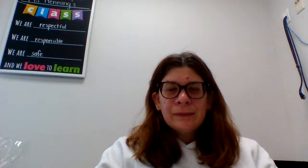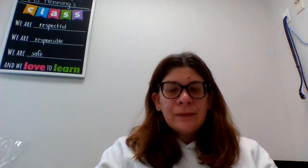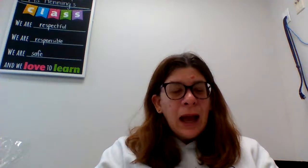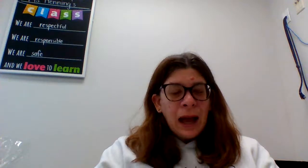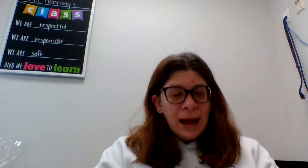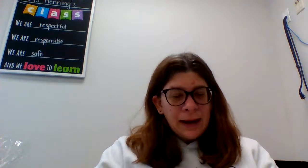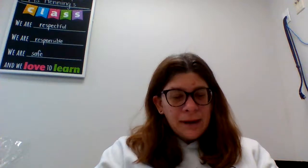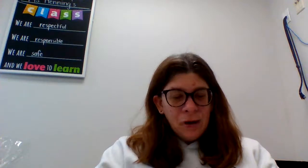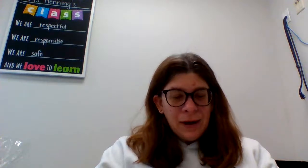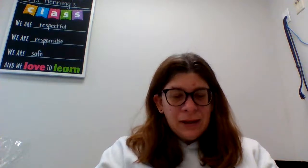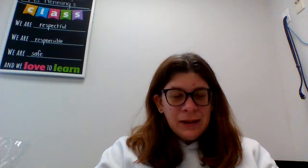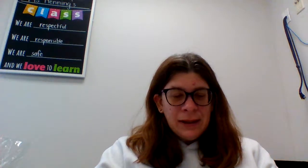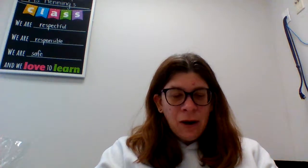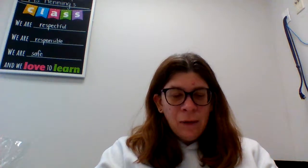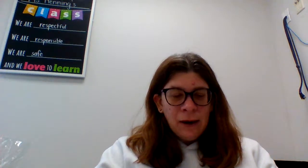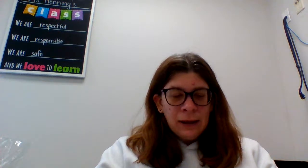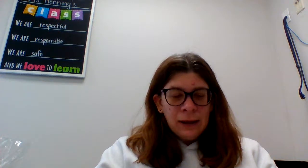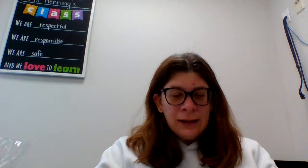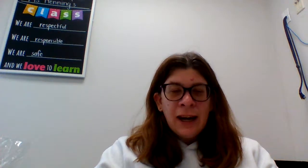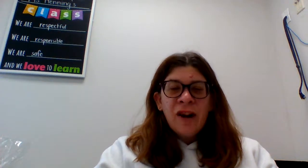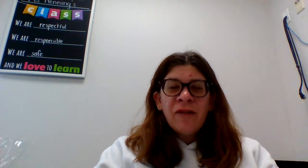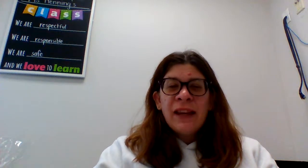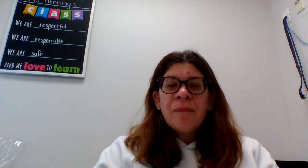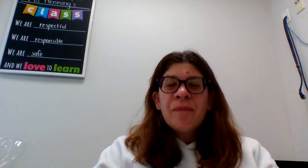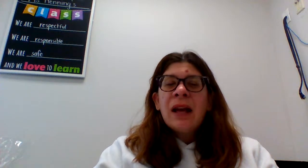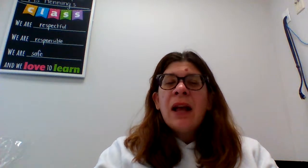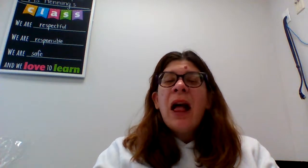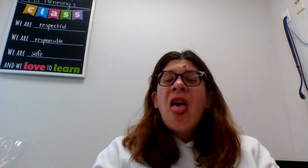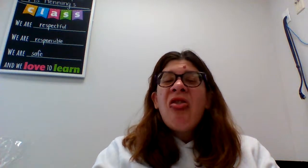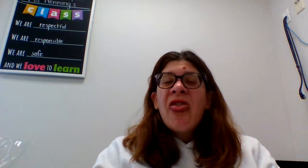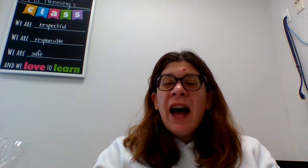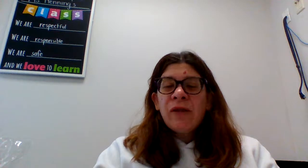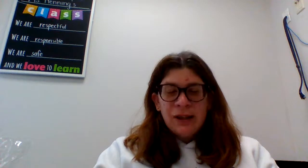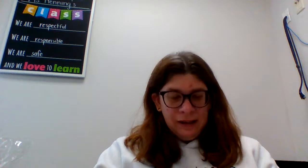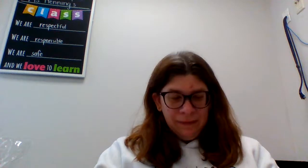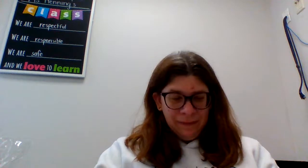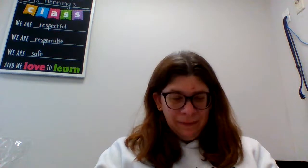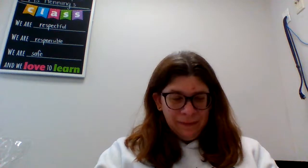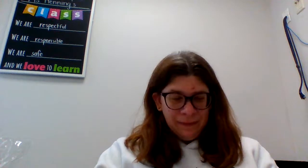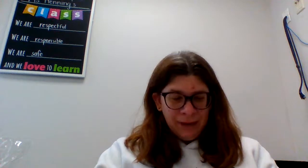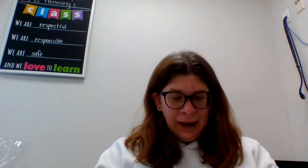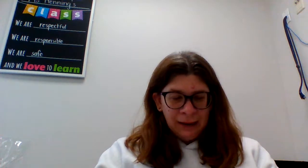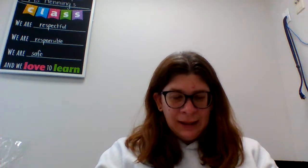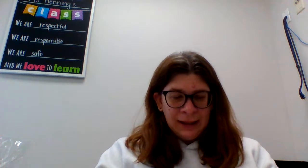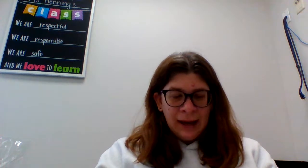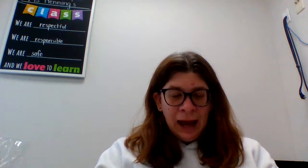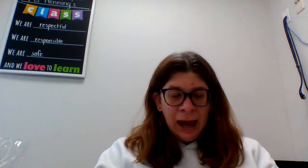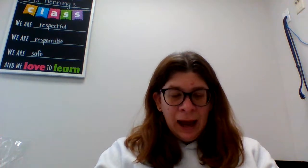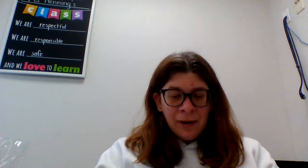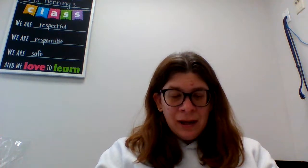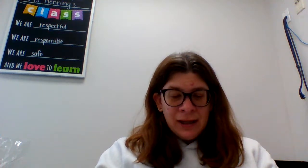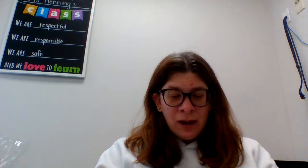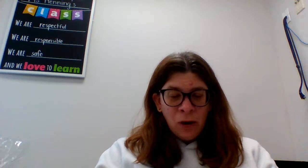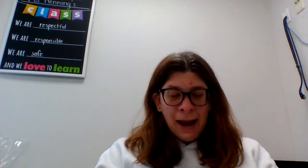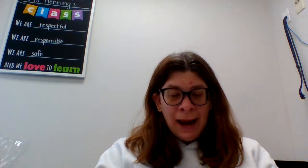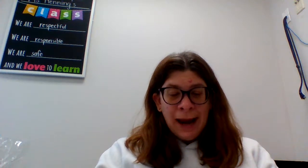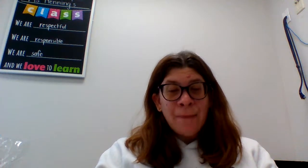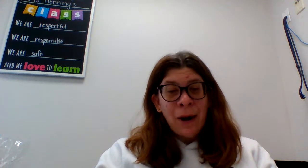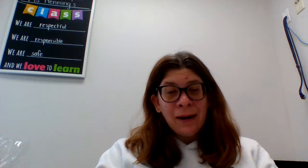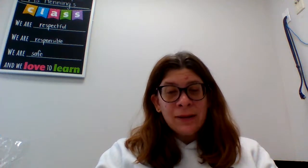I am going to say a word listen carefully thousand now listen I'm going to take away a part